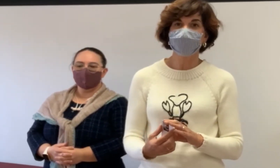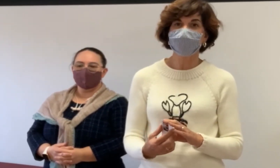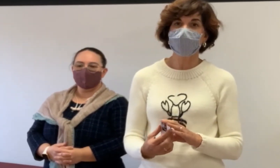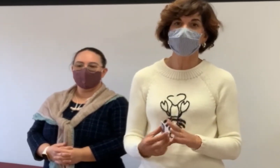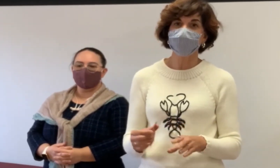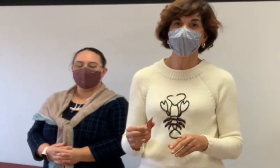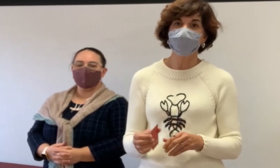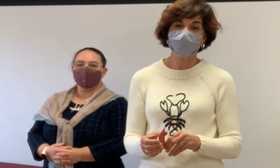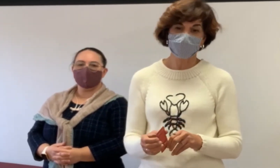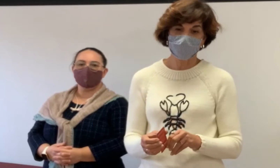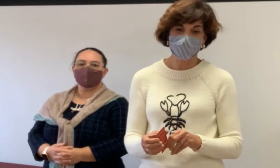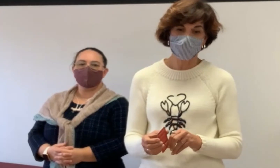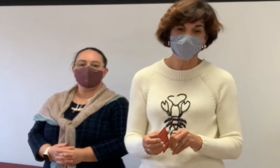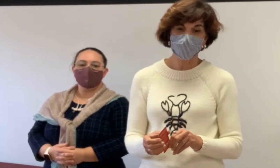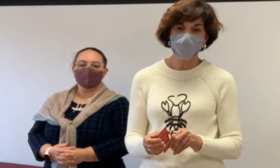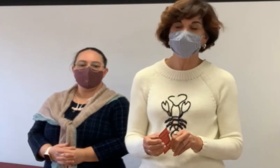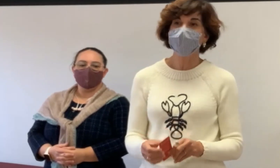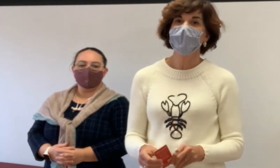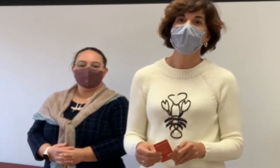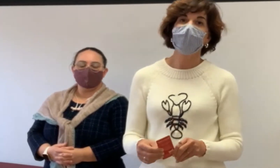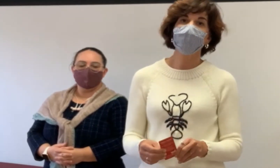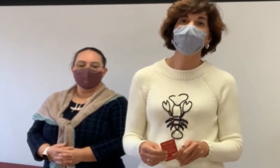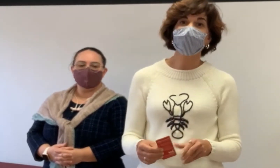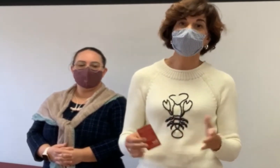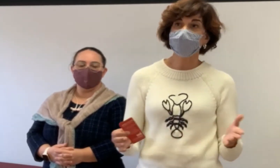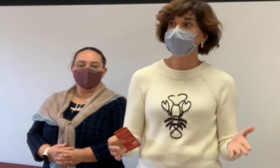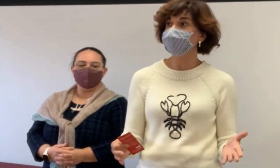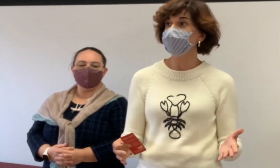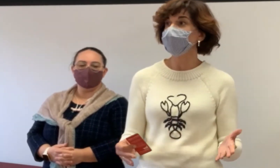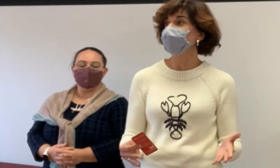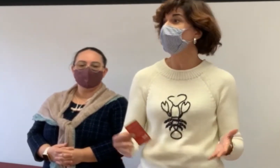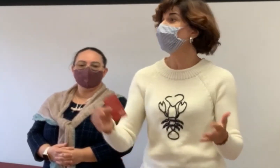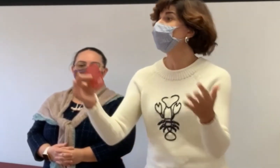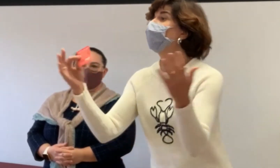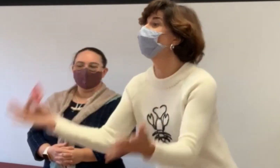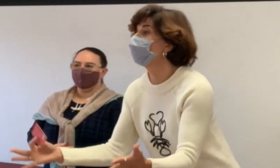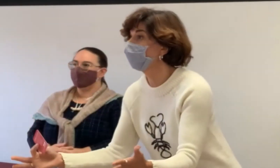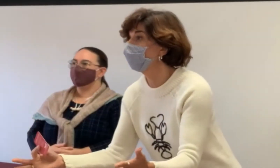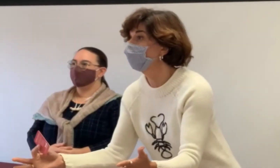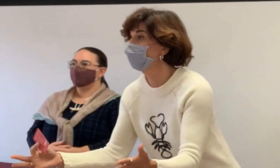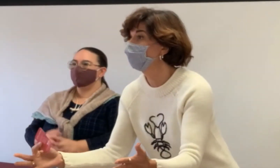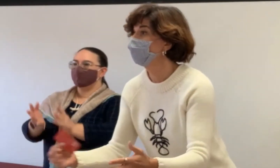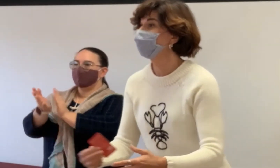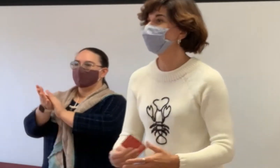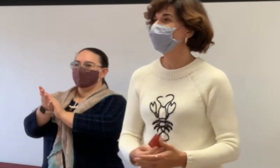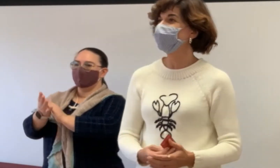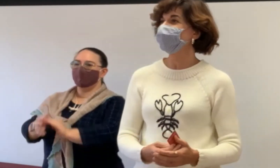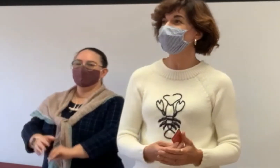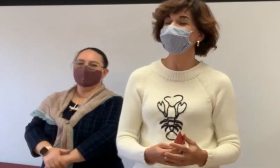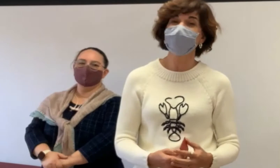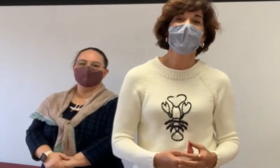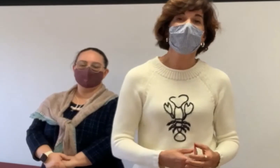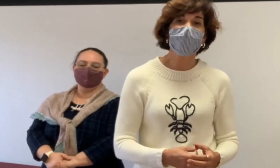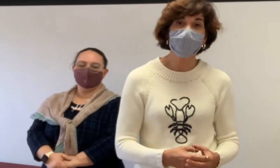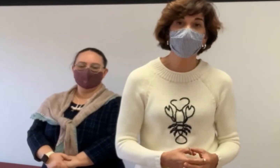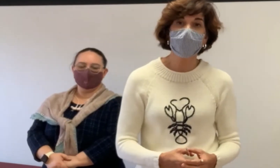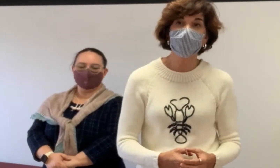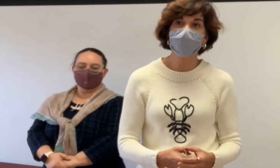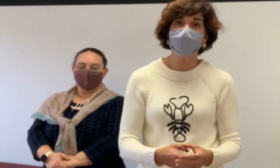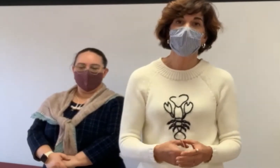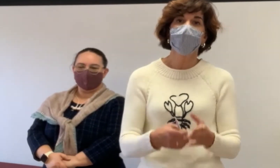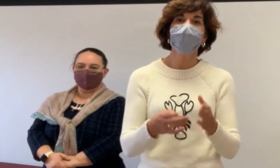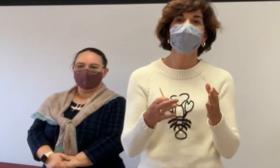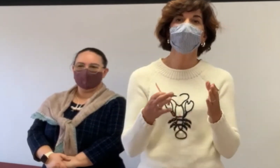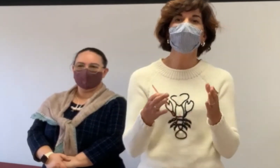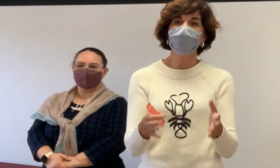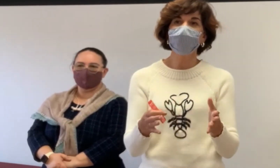with us today to address these issues and we thank the people who came in person to hear this as well